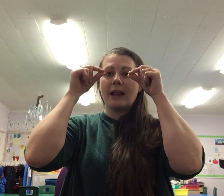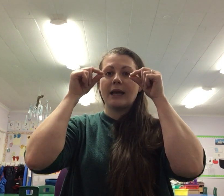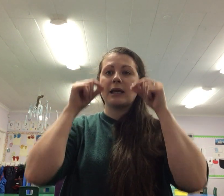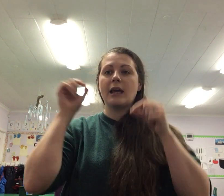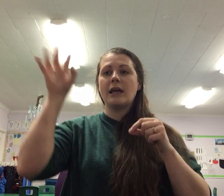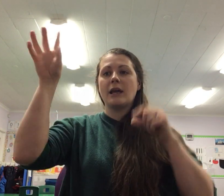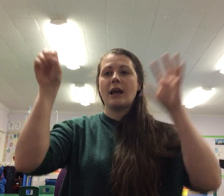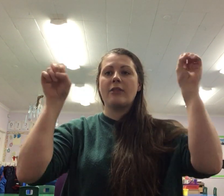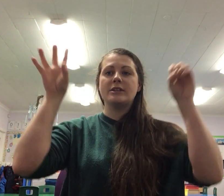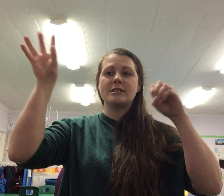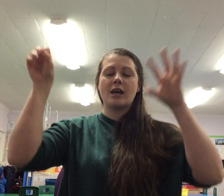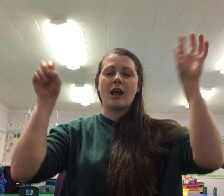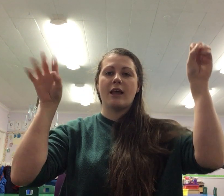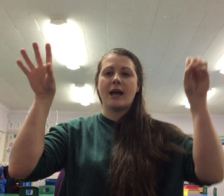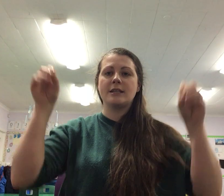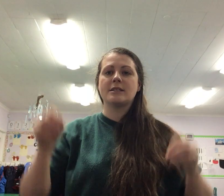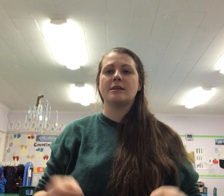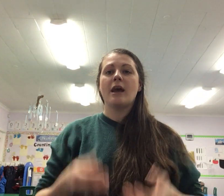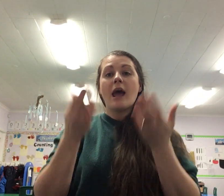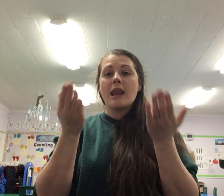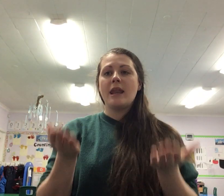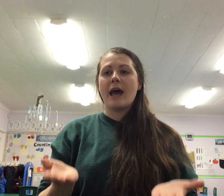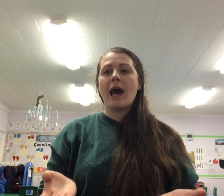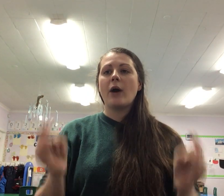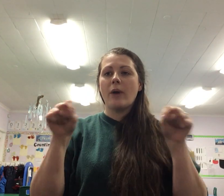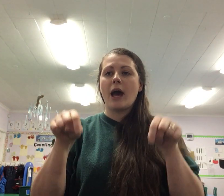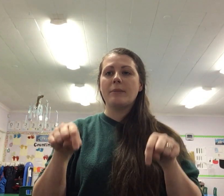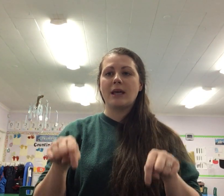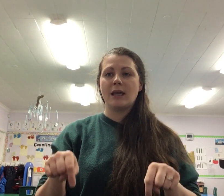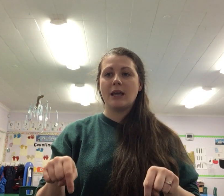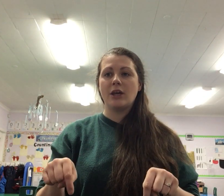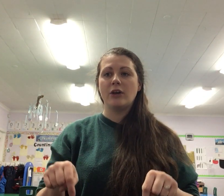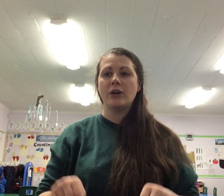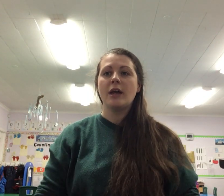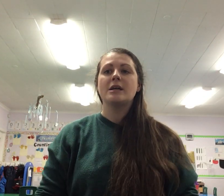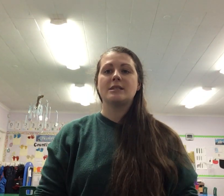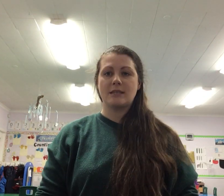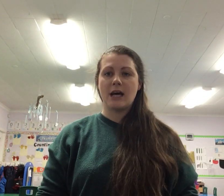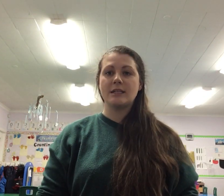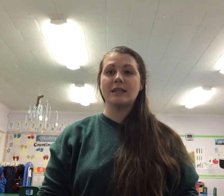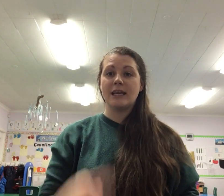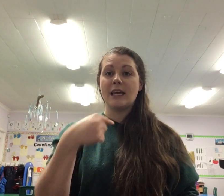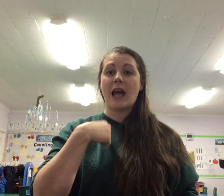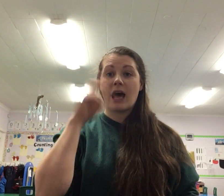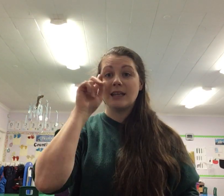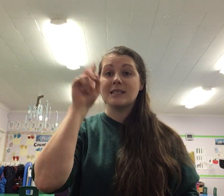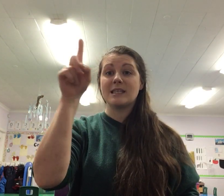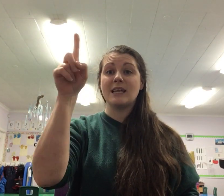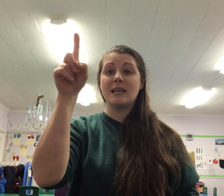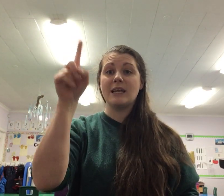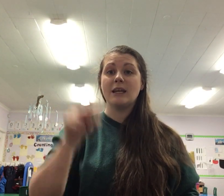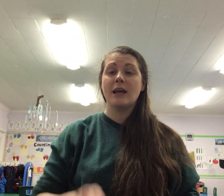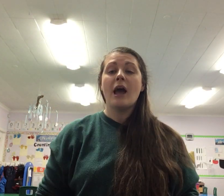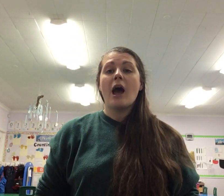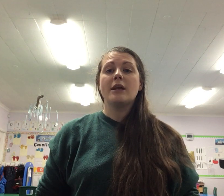blinking in the starlight. Now I'm here, suddenly I see. I'm